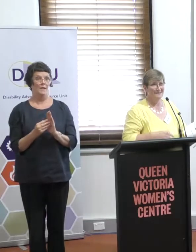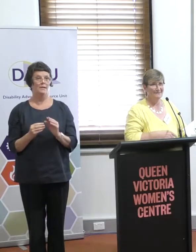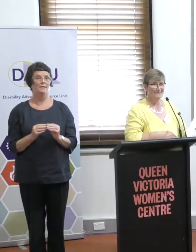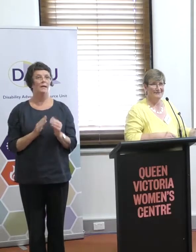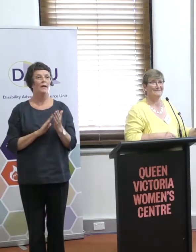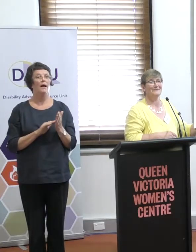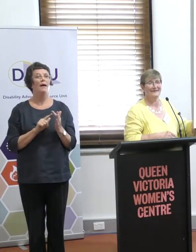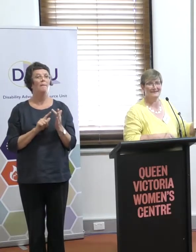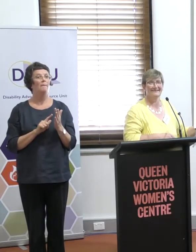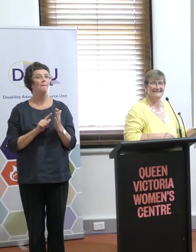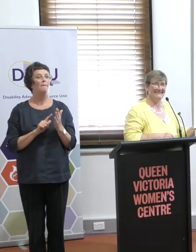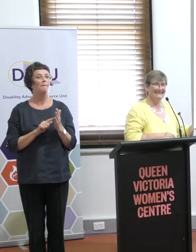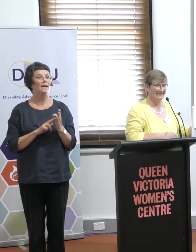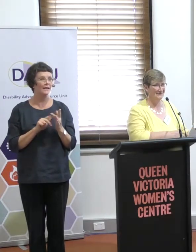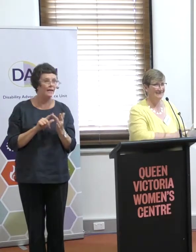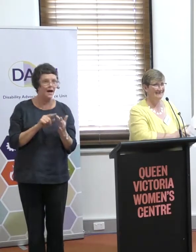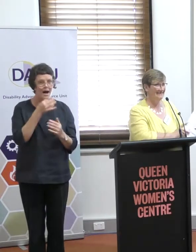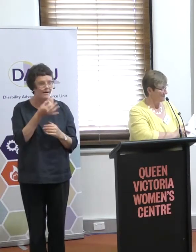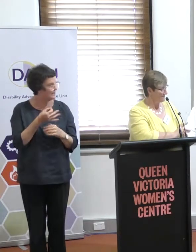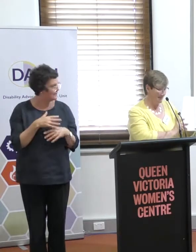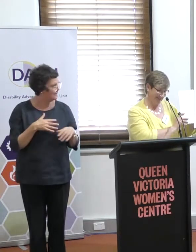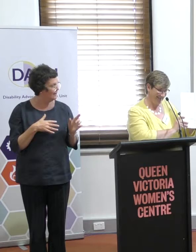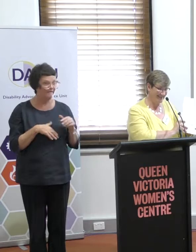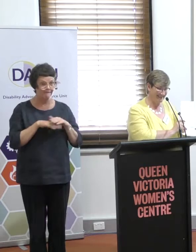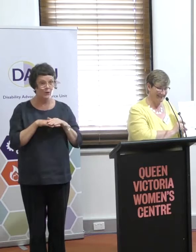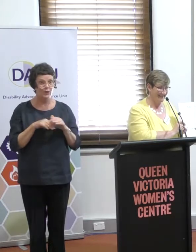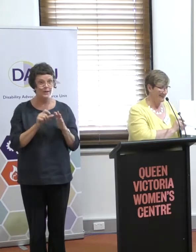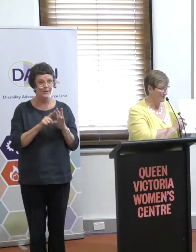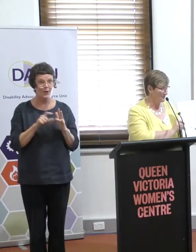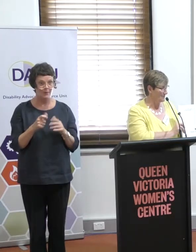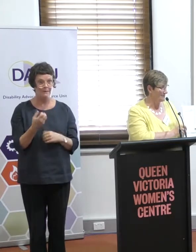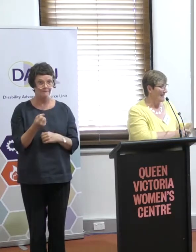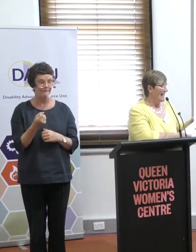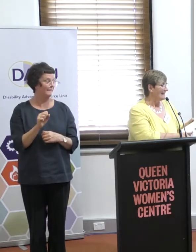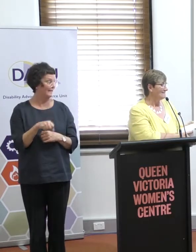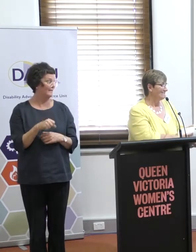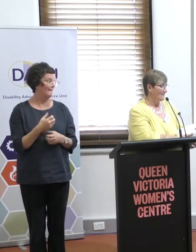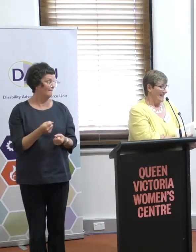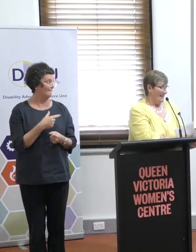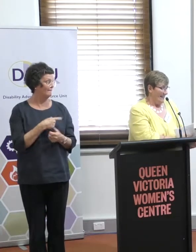Melanie did ask me, was it a mirage? Was there actually a full document at all? But it does exist and I have two copies.